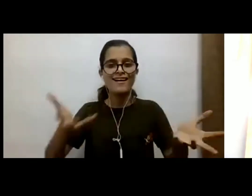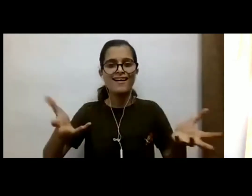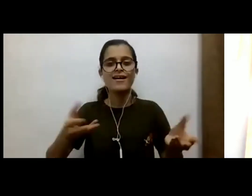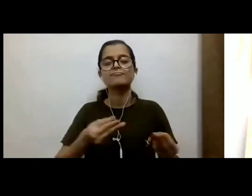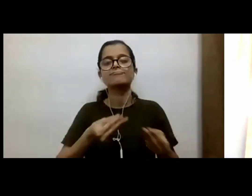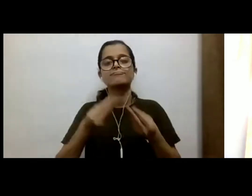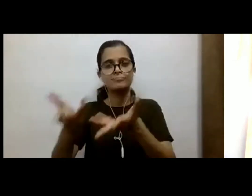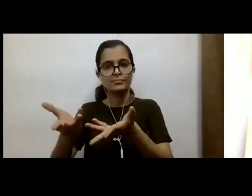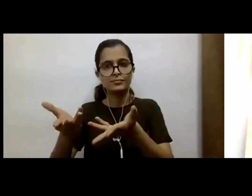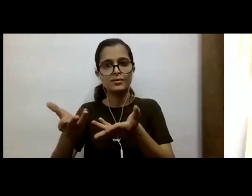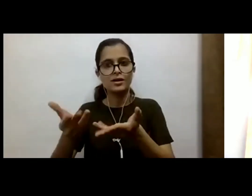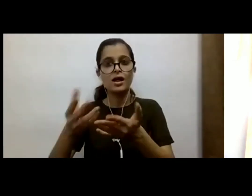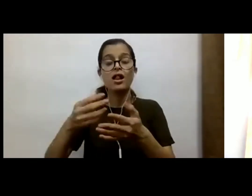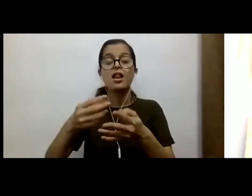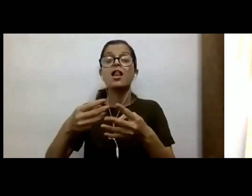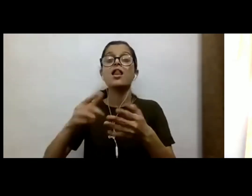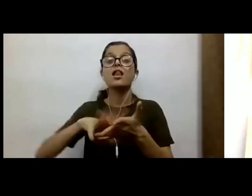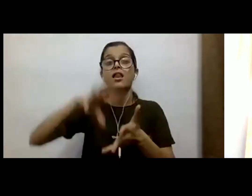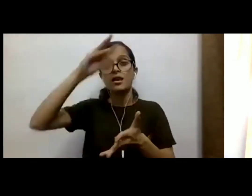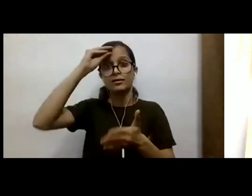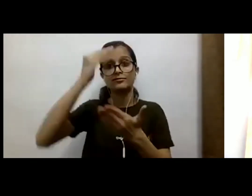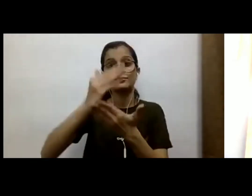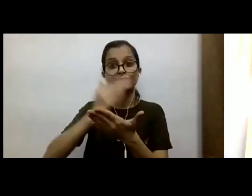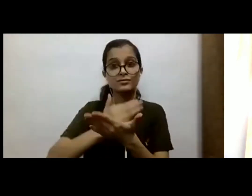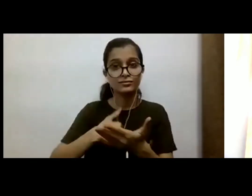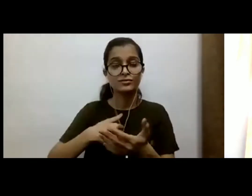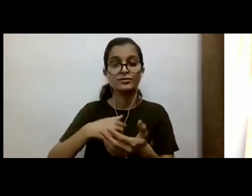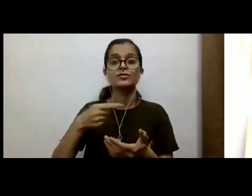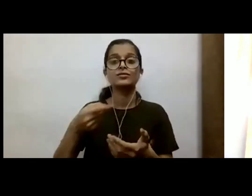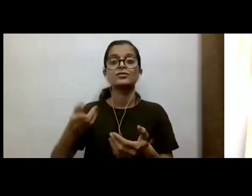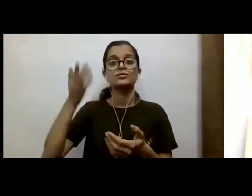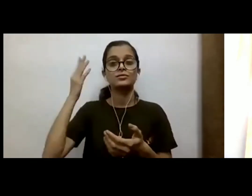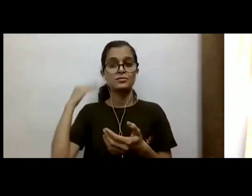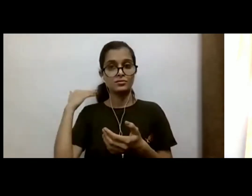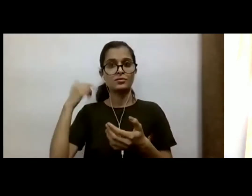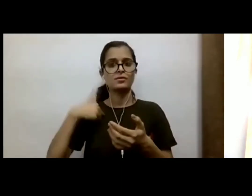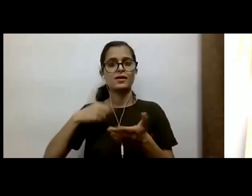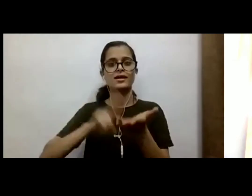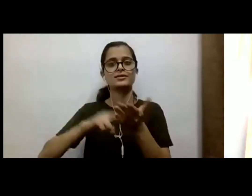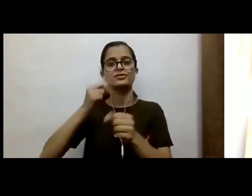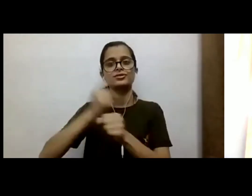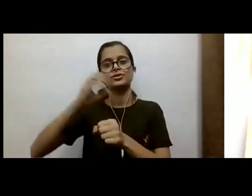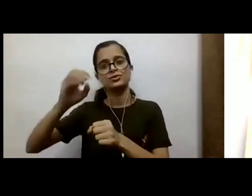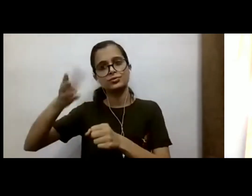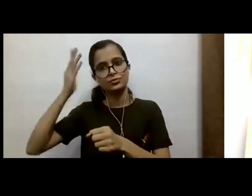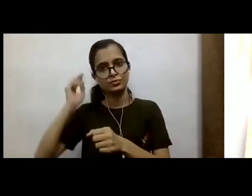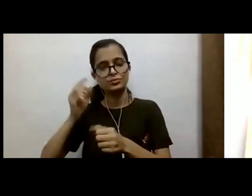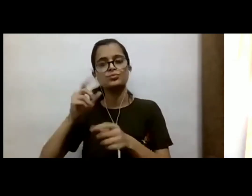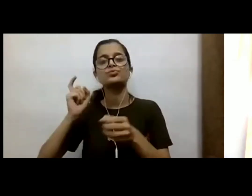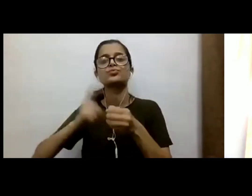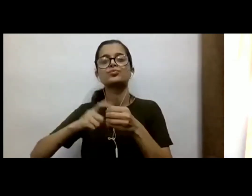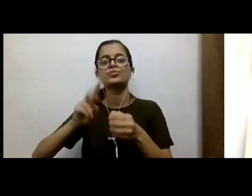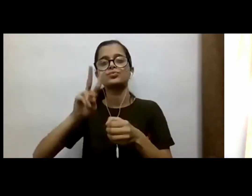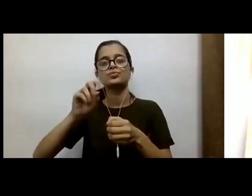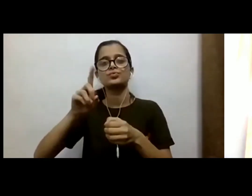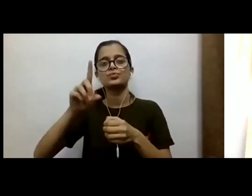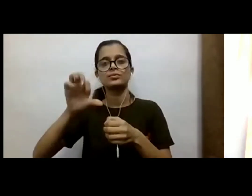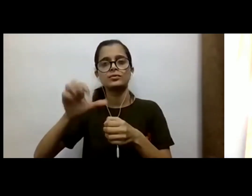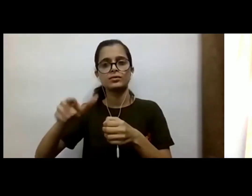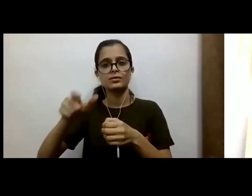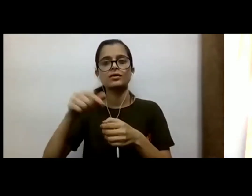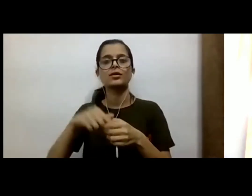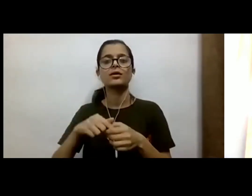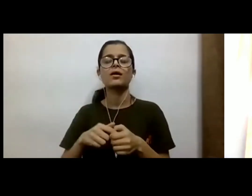around 2006 is when I first joined the NGO and I was there until 2019. The word first-generation